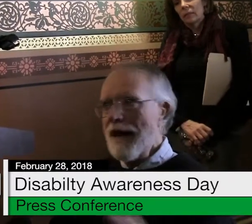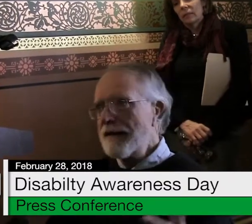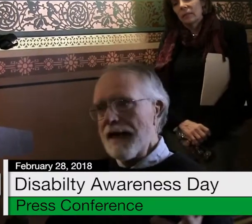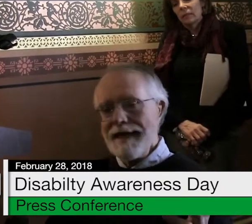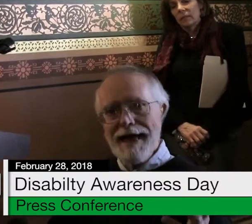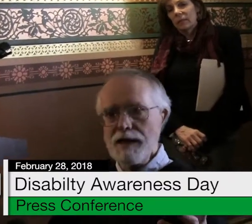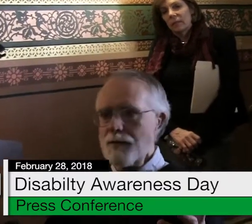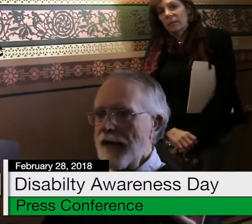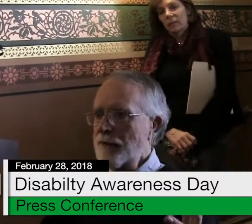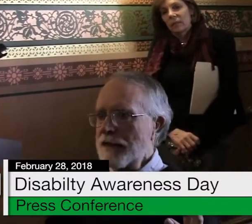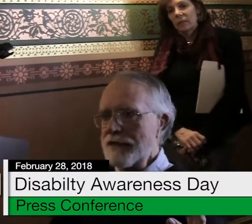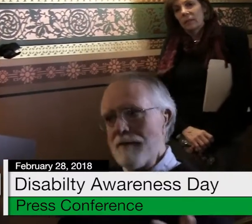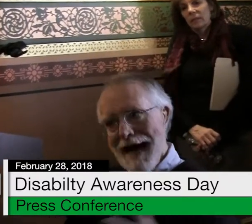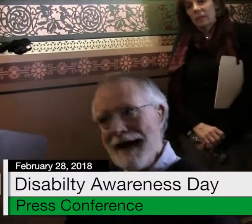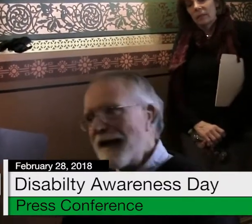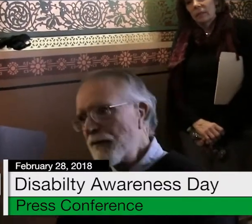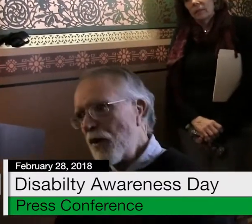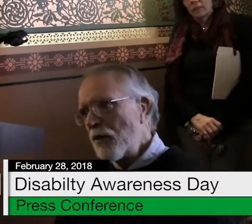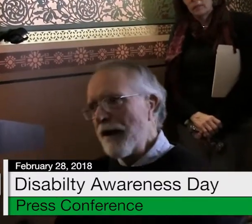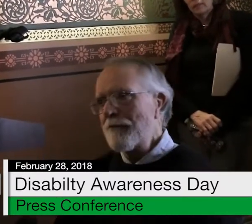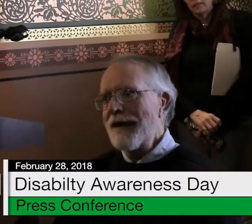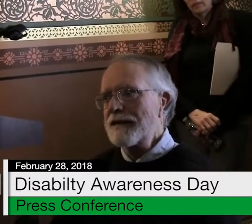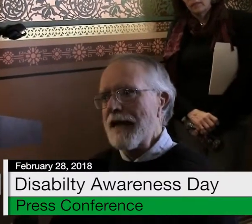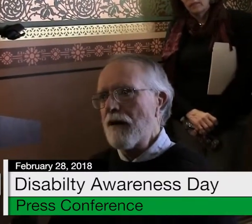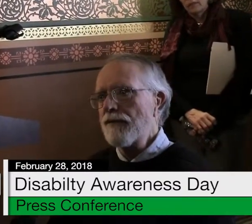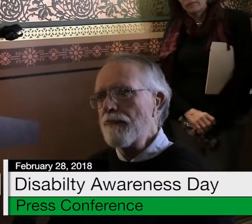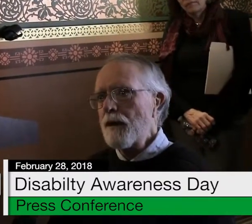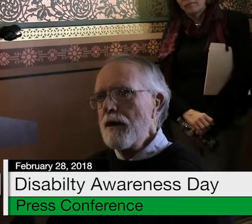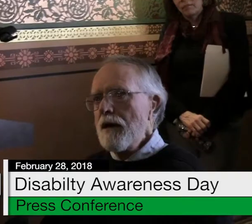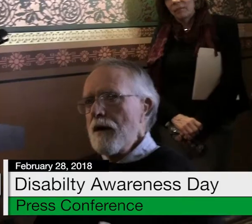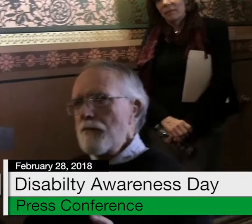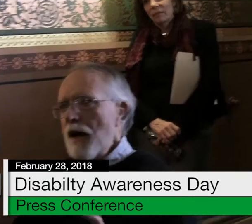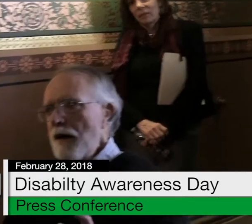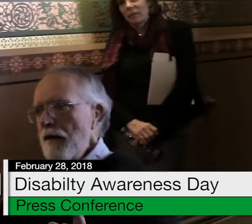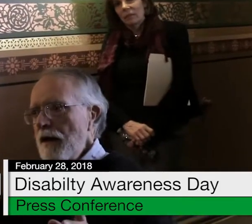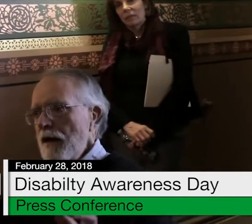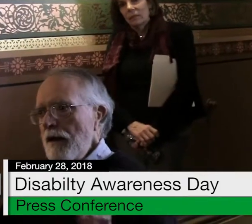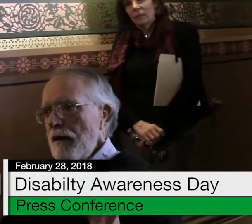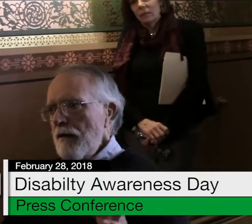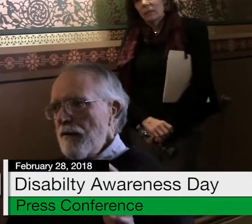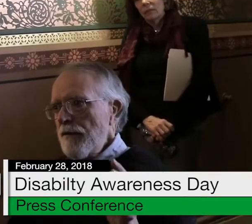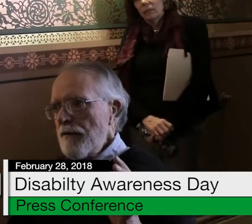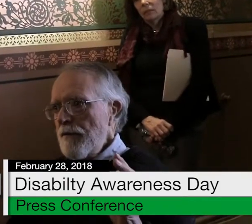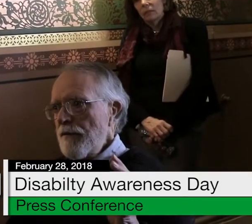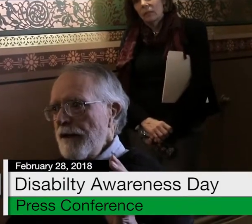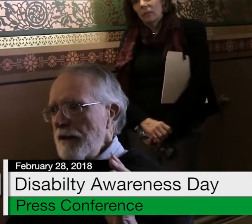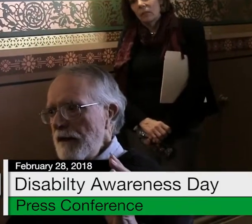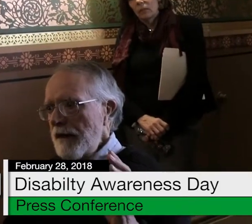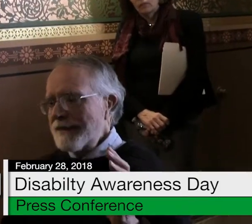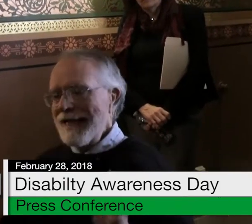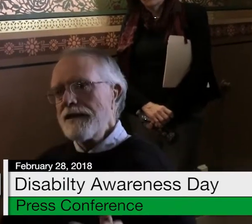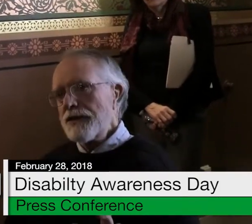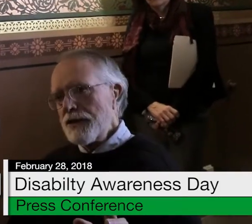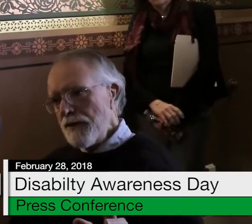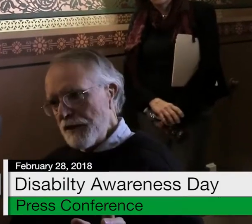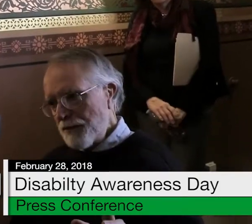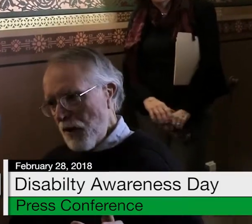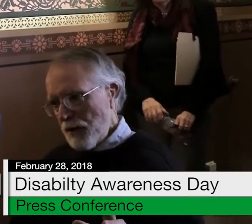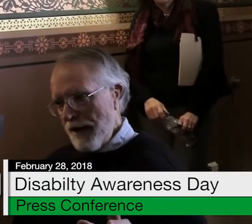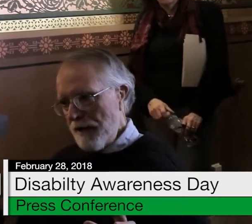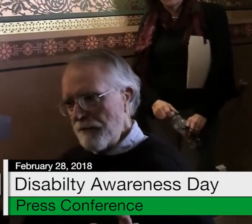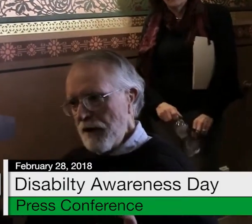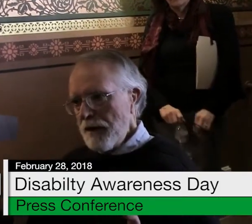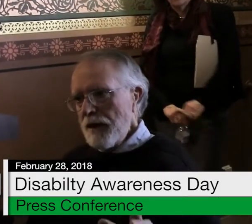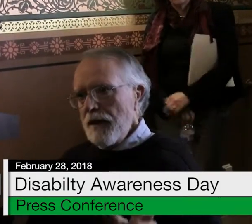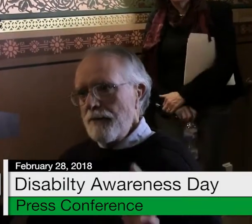a certain way that I can't explain because I'm not on the program myself, but the attendance service